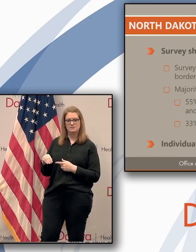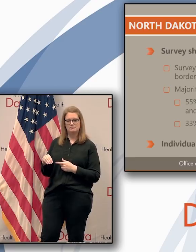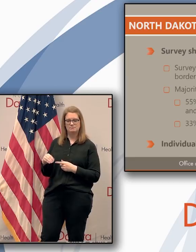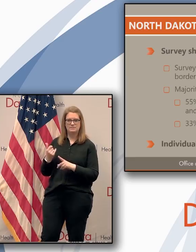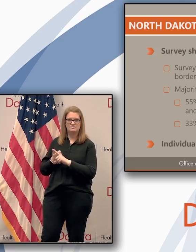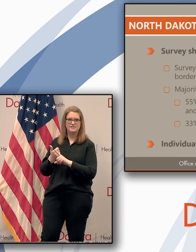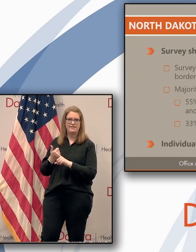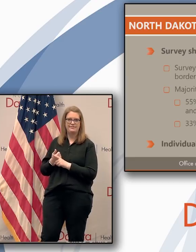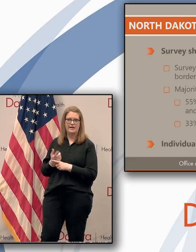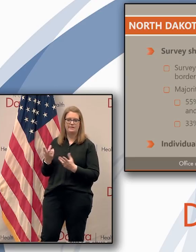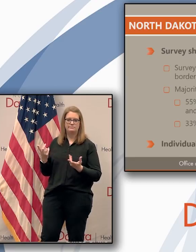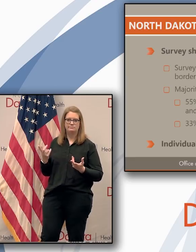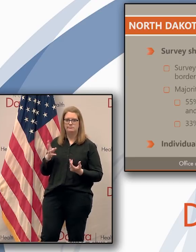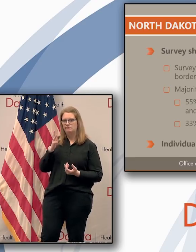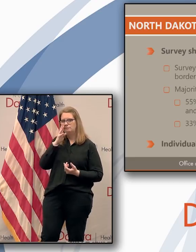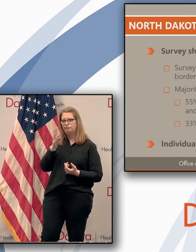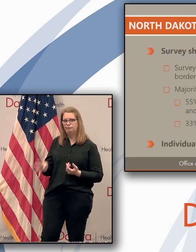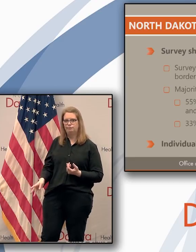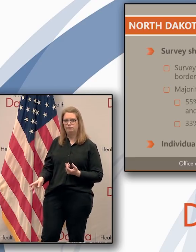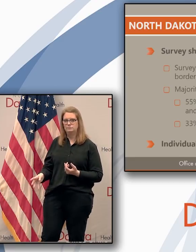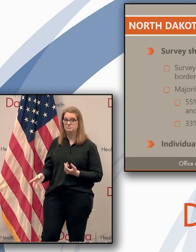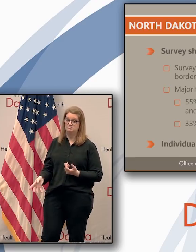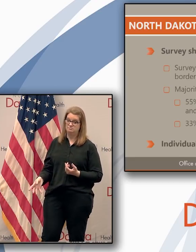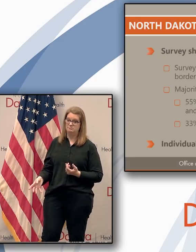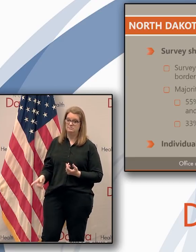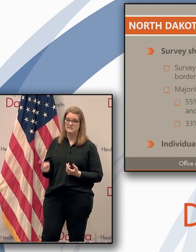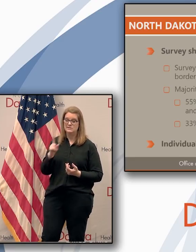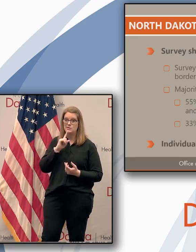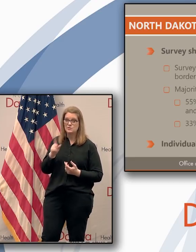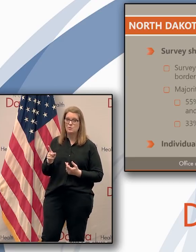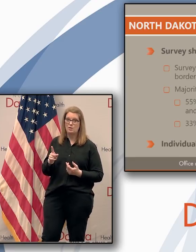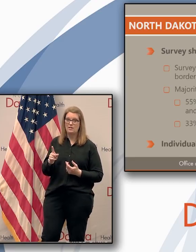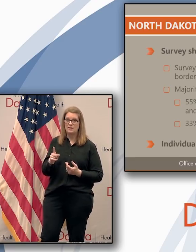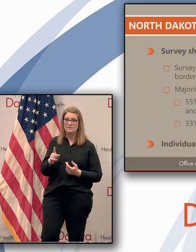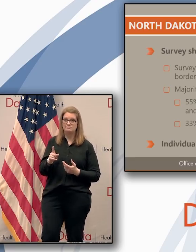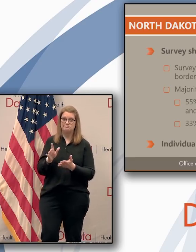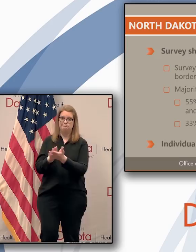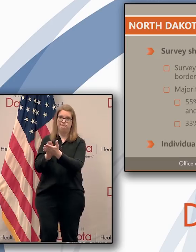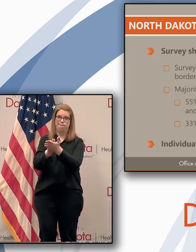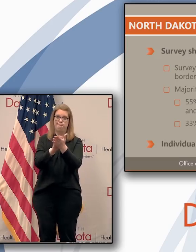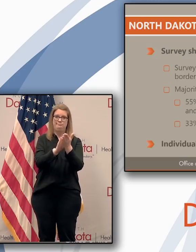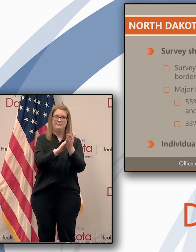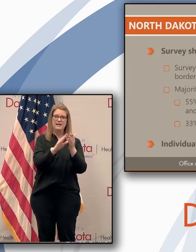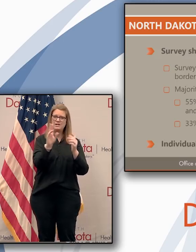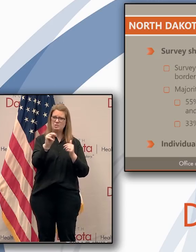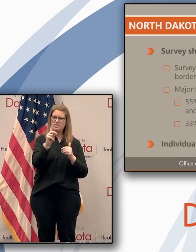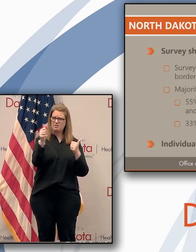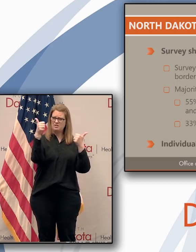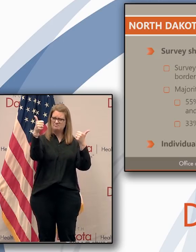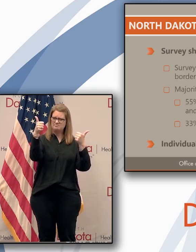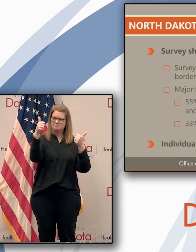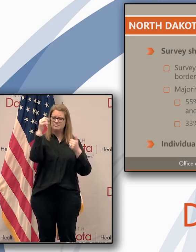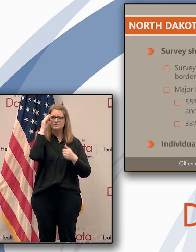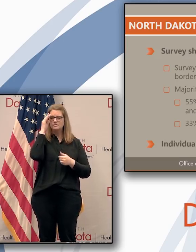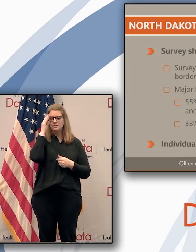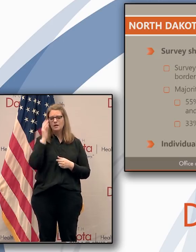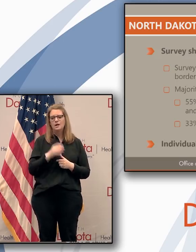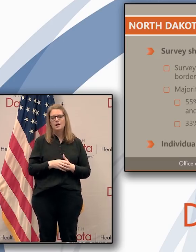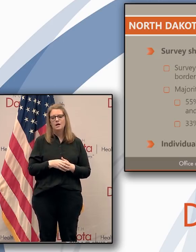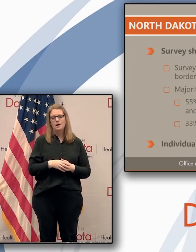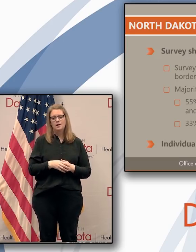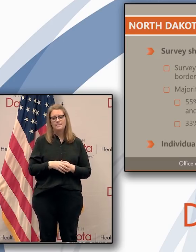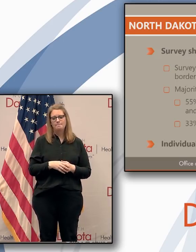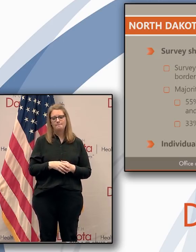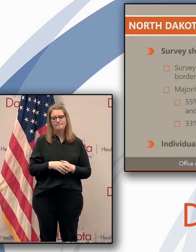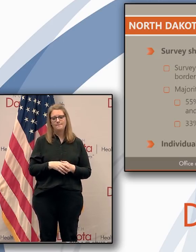survey that they weren't doing it. So that is fantastic. I just want to say go North Dakota. And this slide, well,